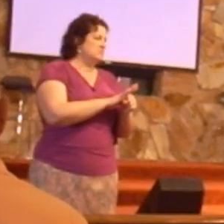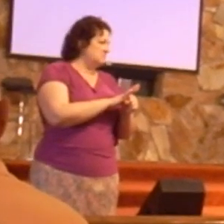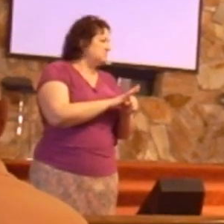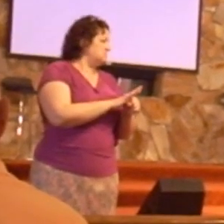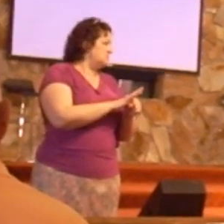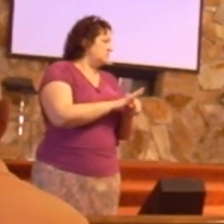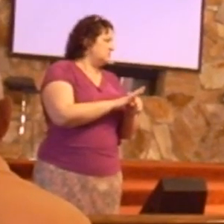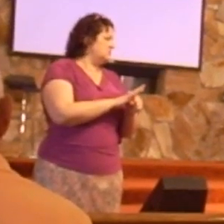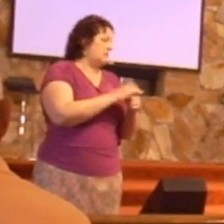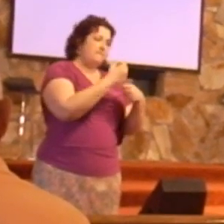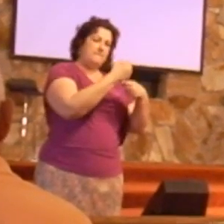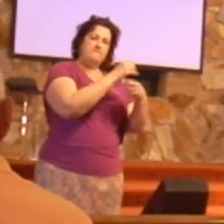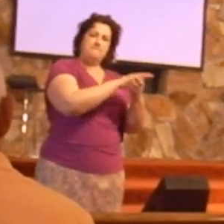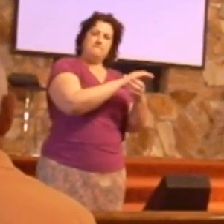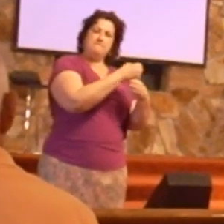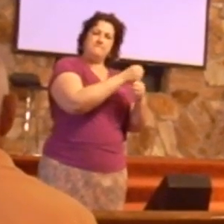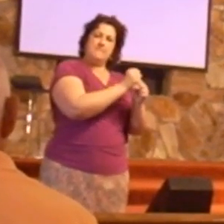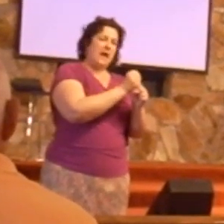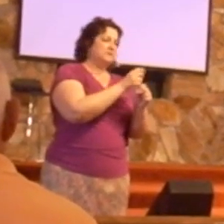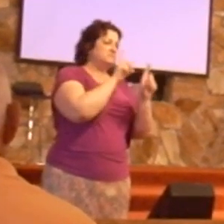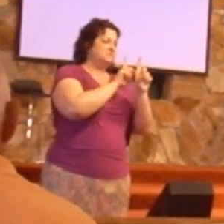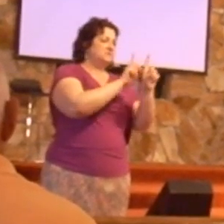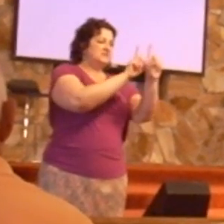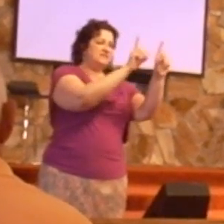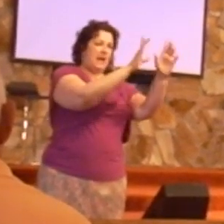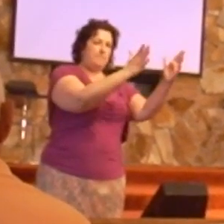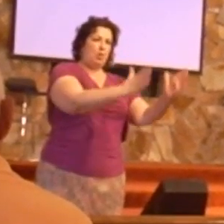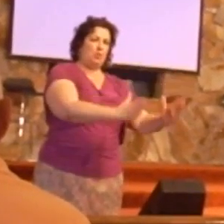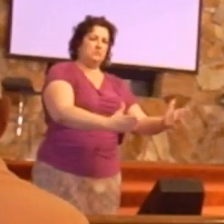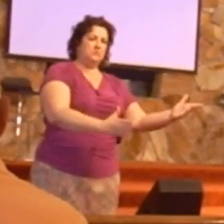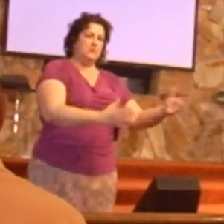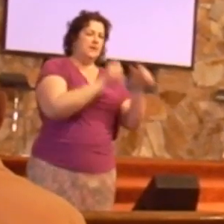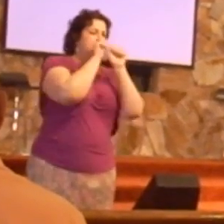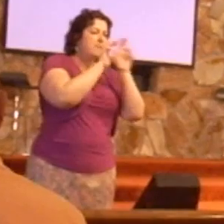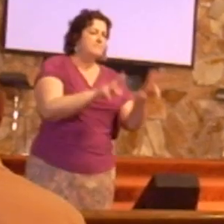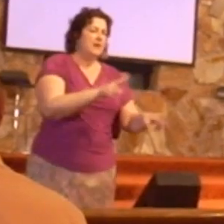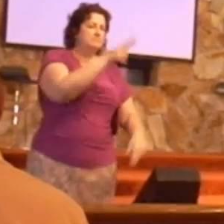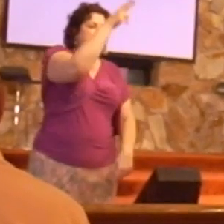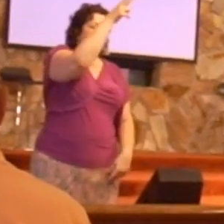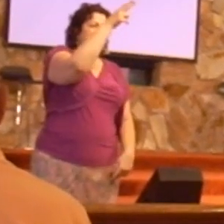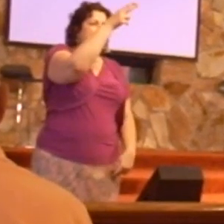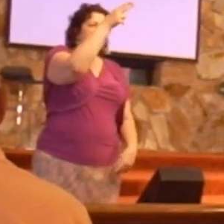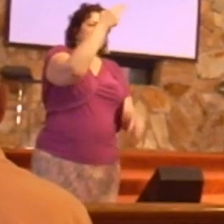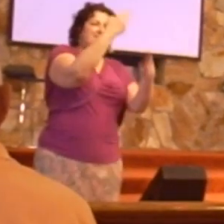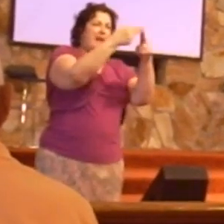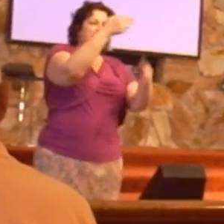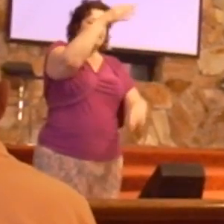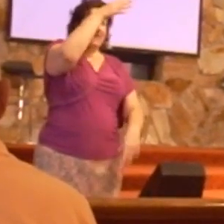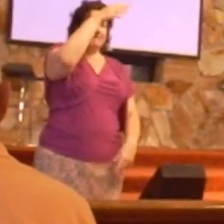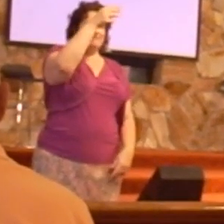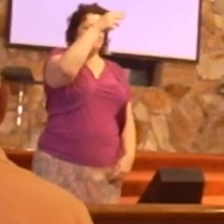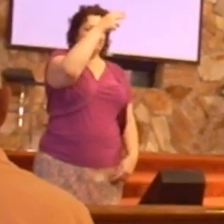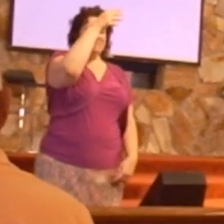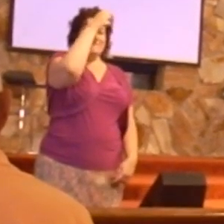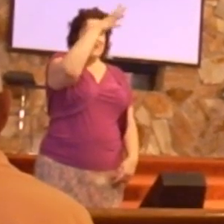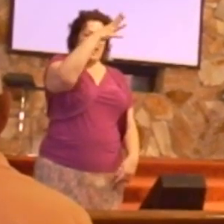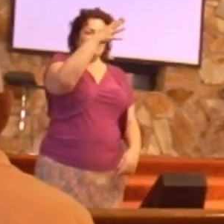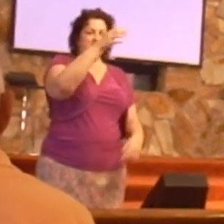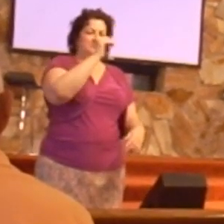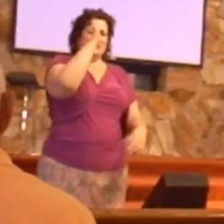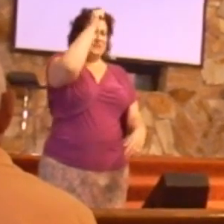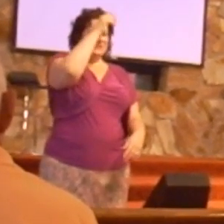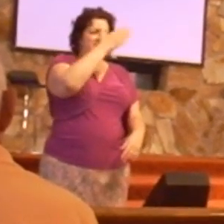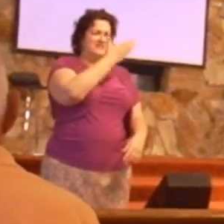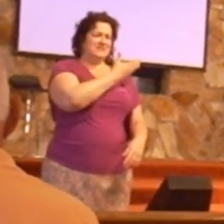disciples, to baptize them in the name of the Father, the Son, and the Holy Spirit, teaching them to